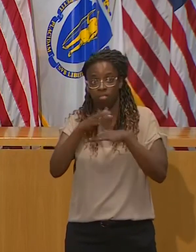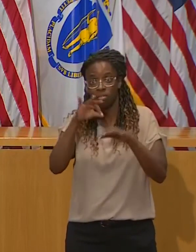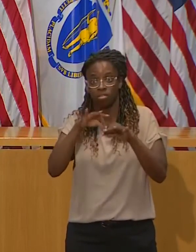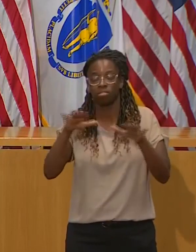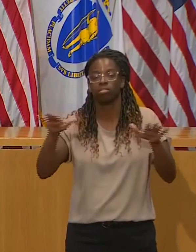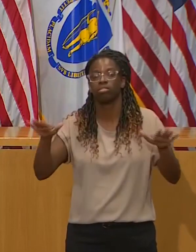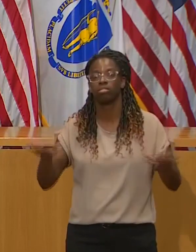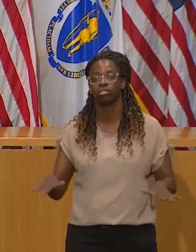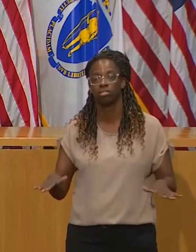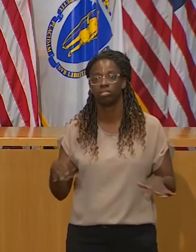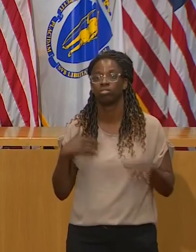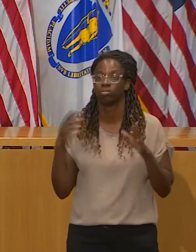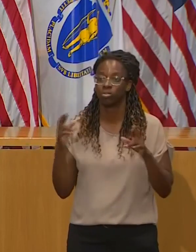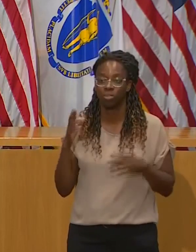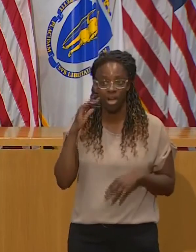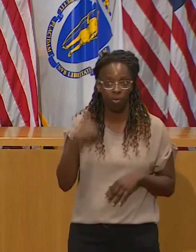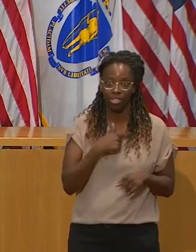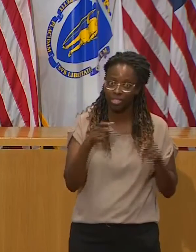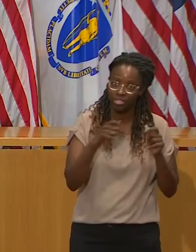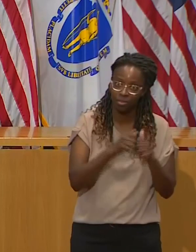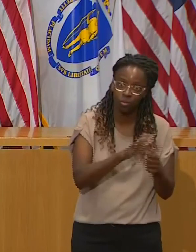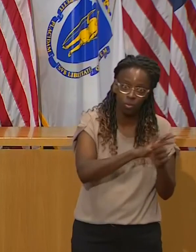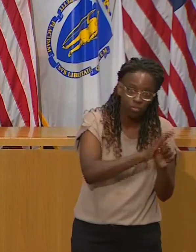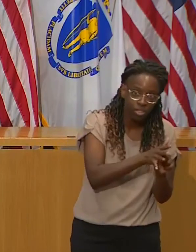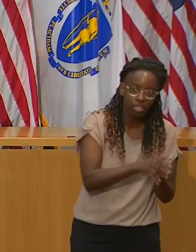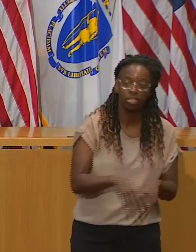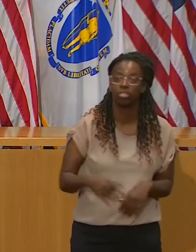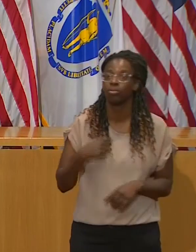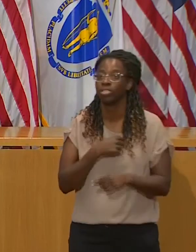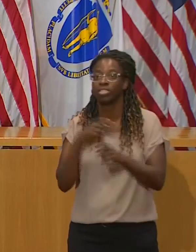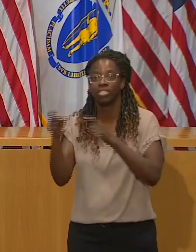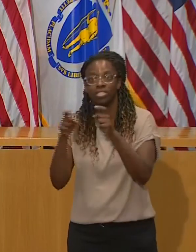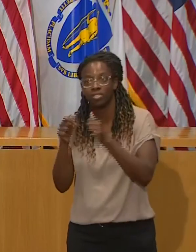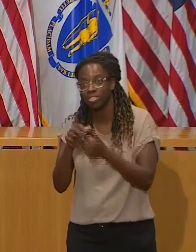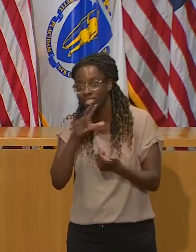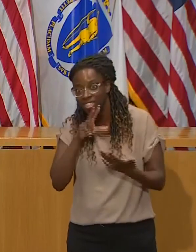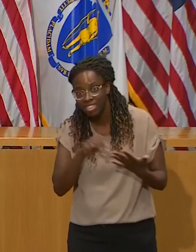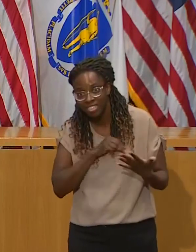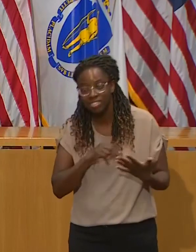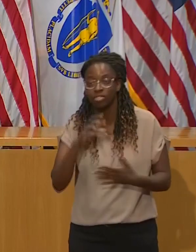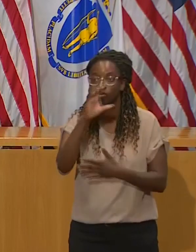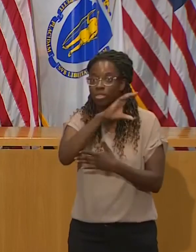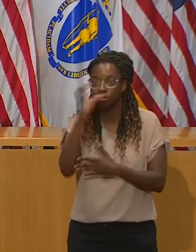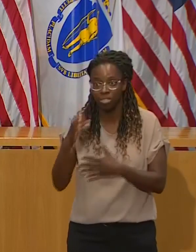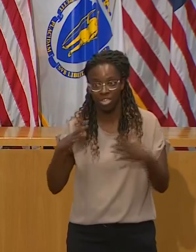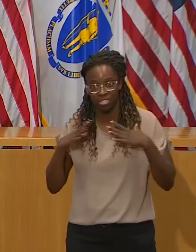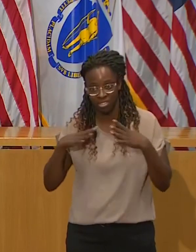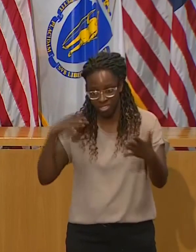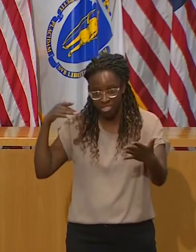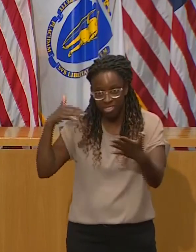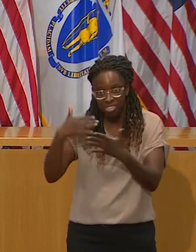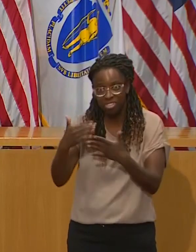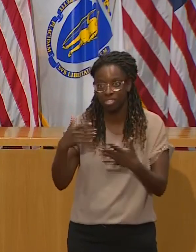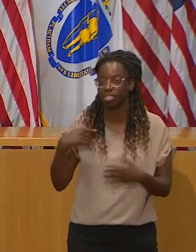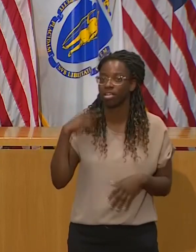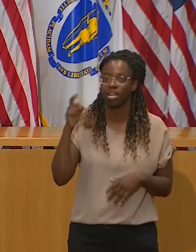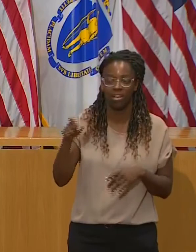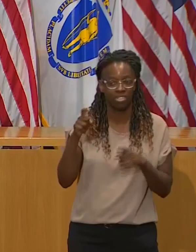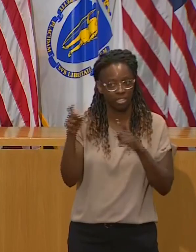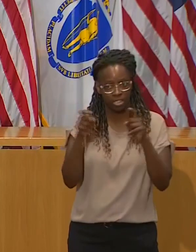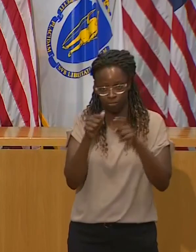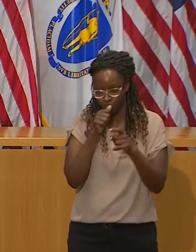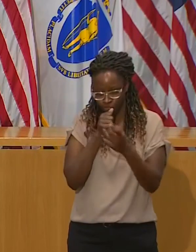the holidays. We're still going to have to deal with Thanksgiving and Christmas and all the other issues we talked about and Hanukkah. But I think the